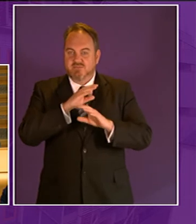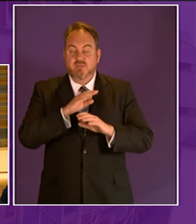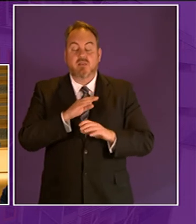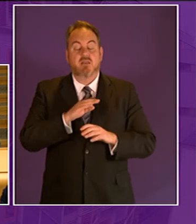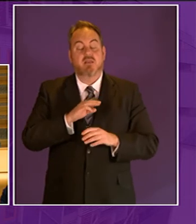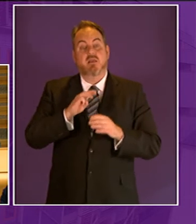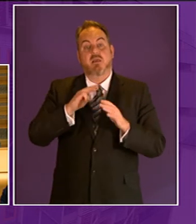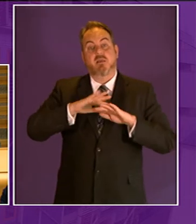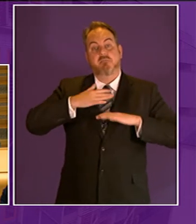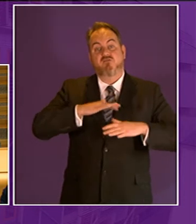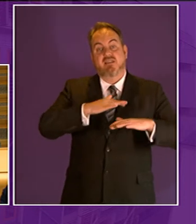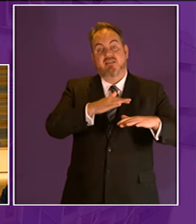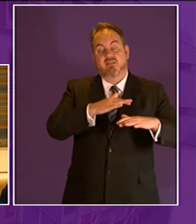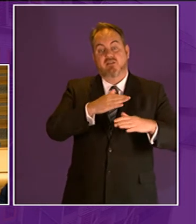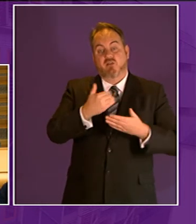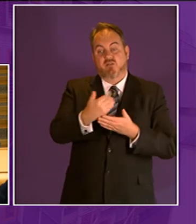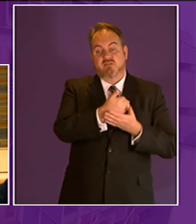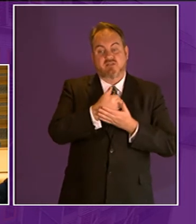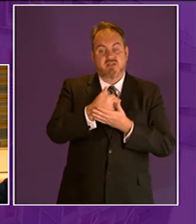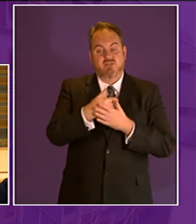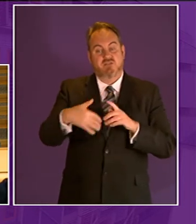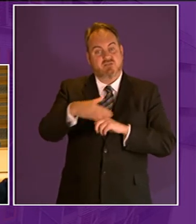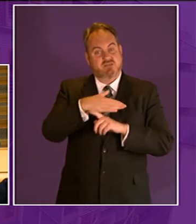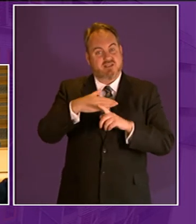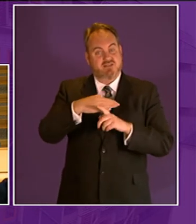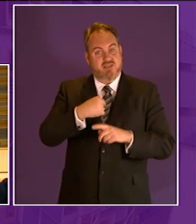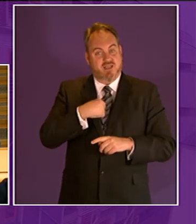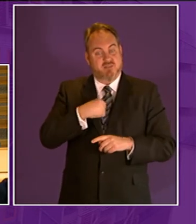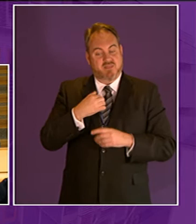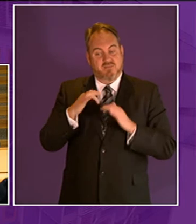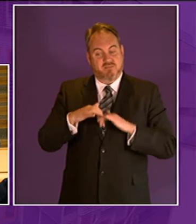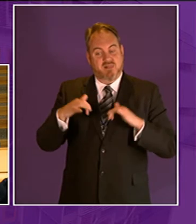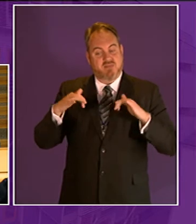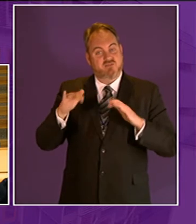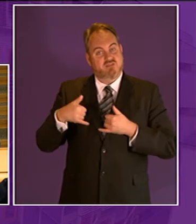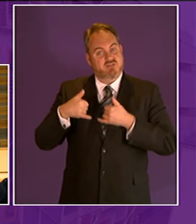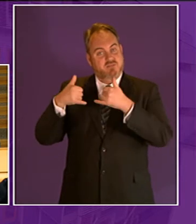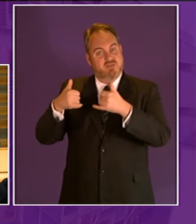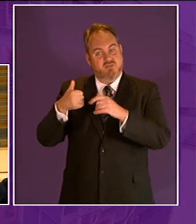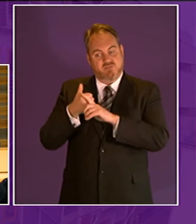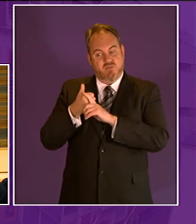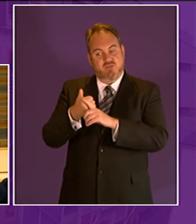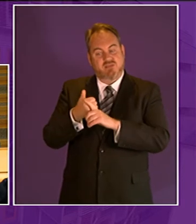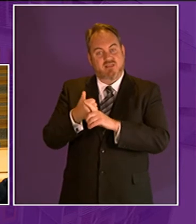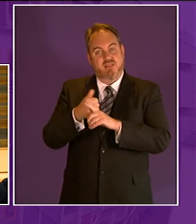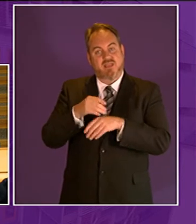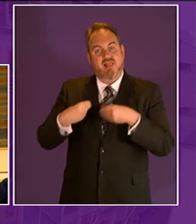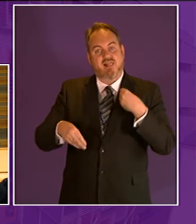society of which I happen to be the parliamentary champion of the leather back turtle no less and it's migratory